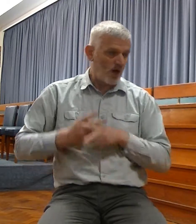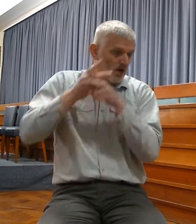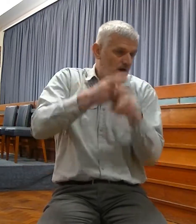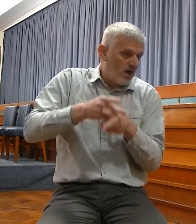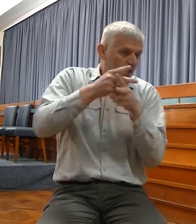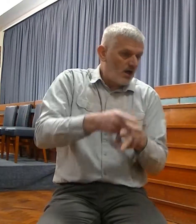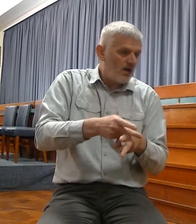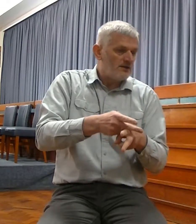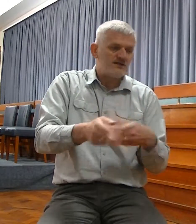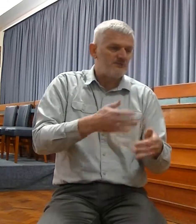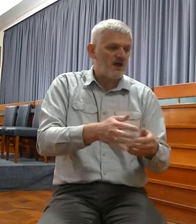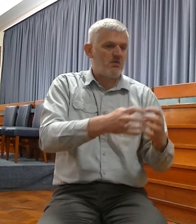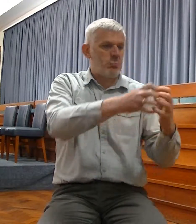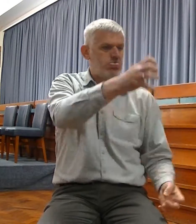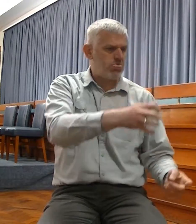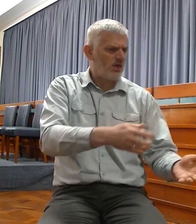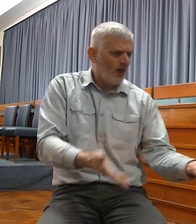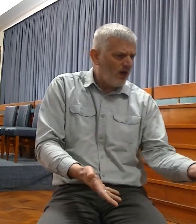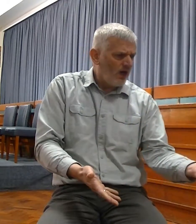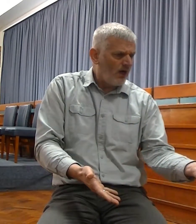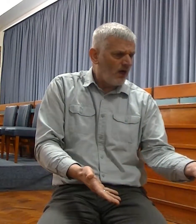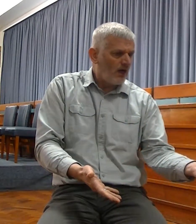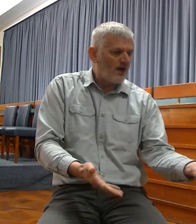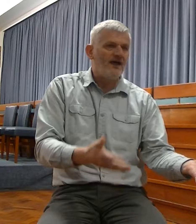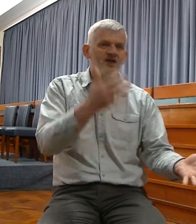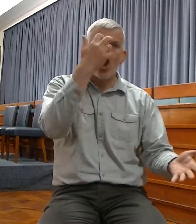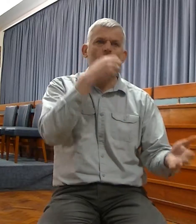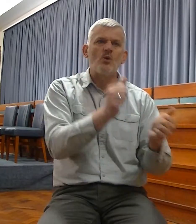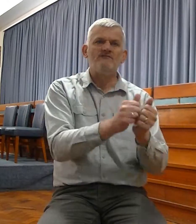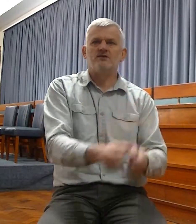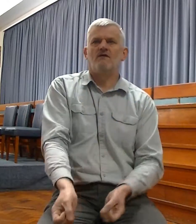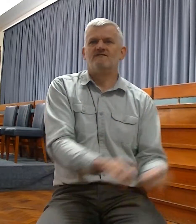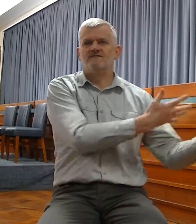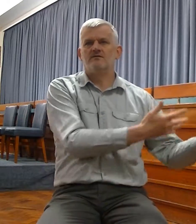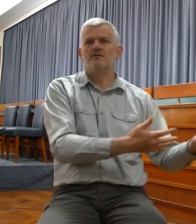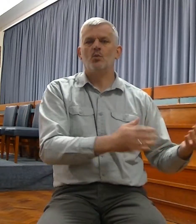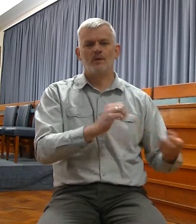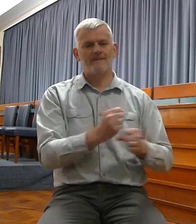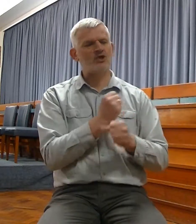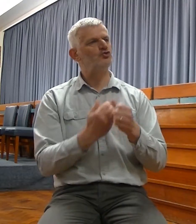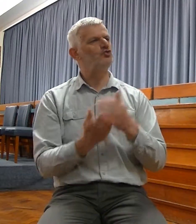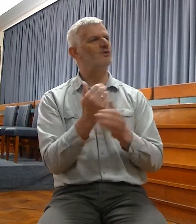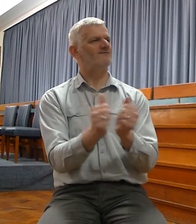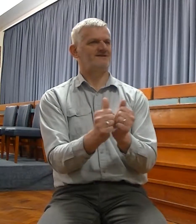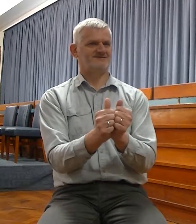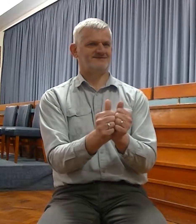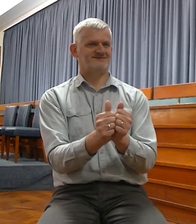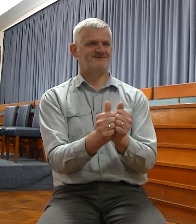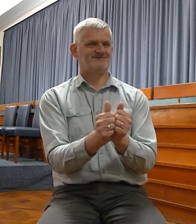but this shall be the covenant that I will make with the house of Israel. After those days, said the